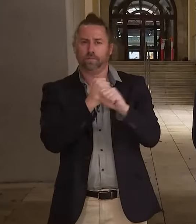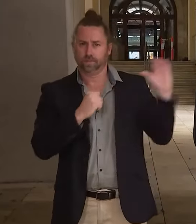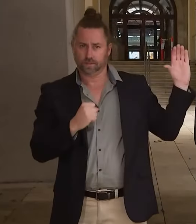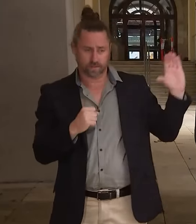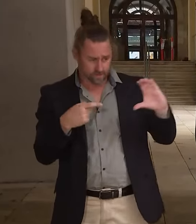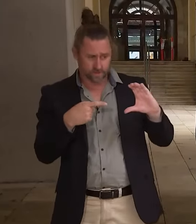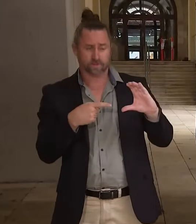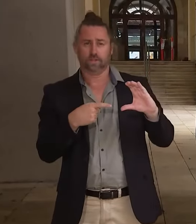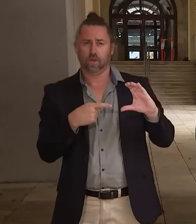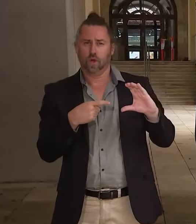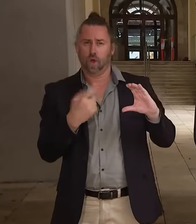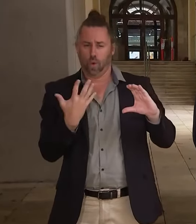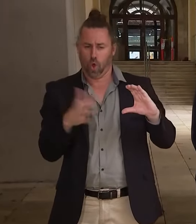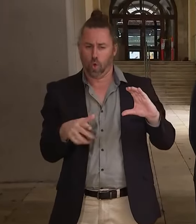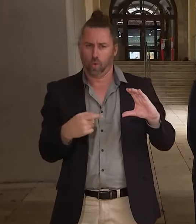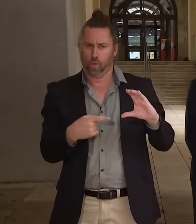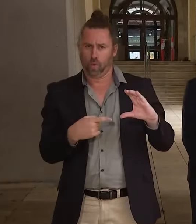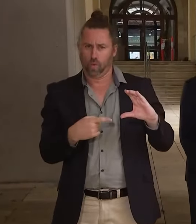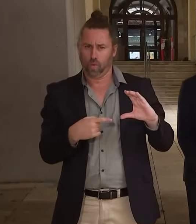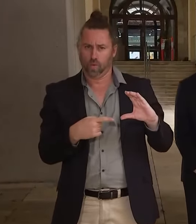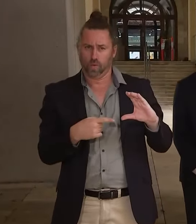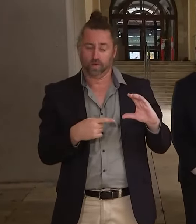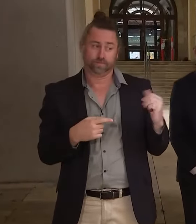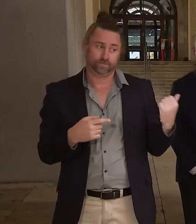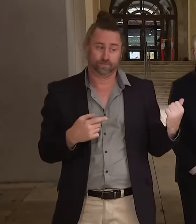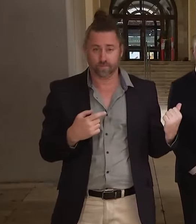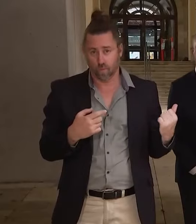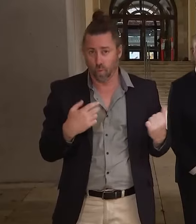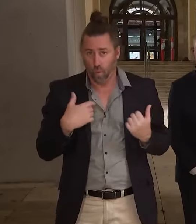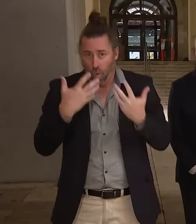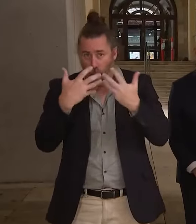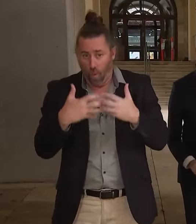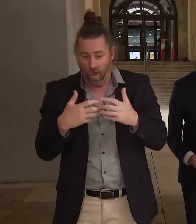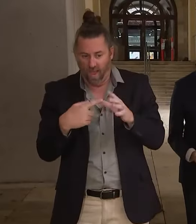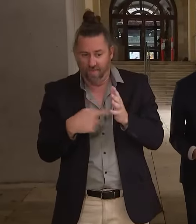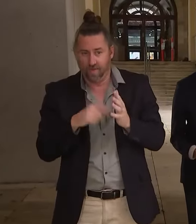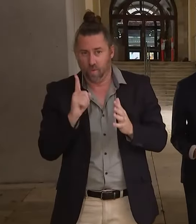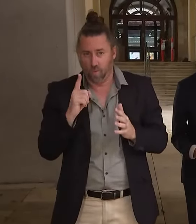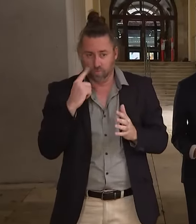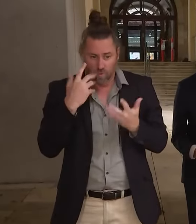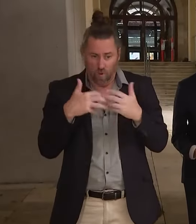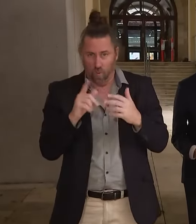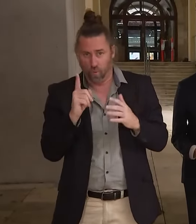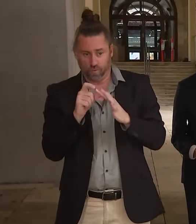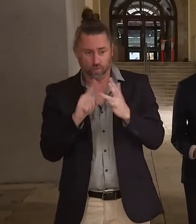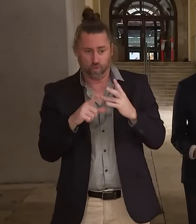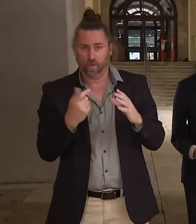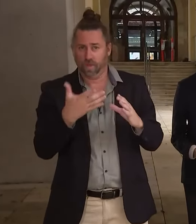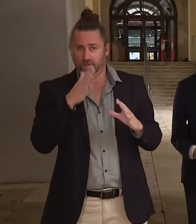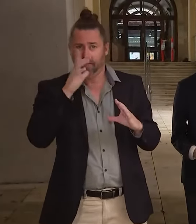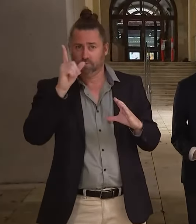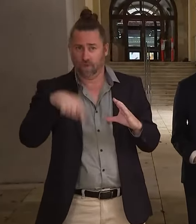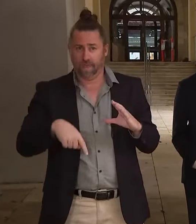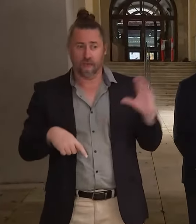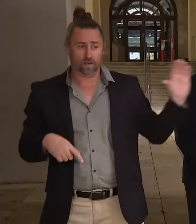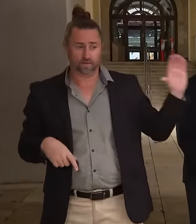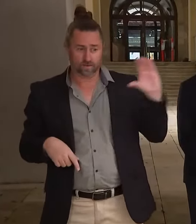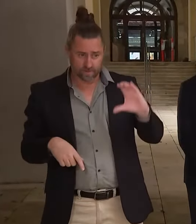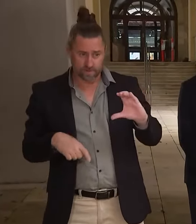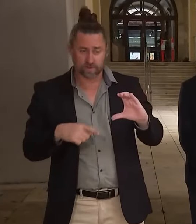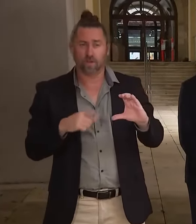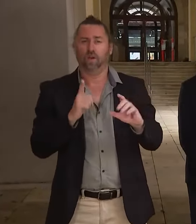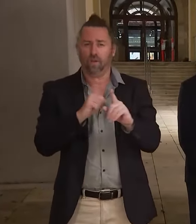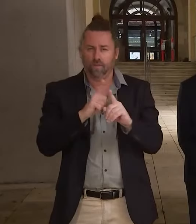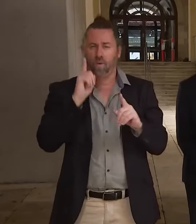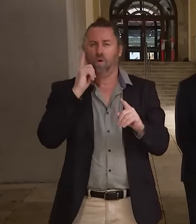going into it? So we're working that out at the moment. They are given to us for frontline